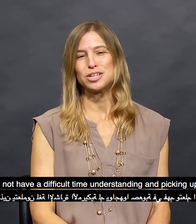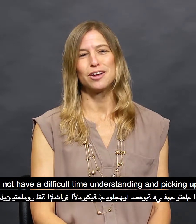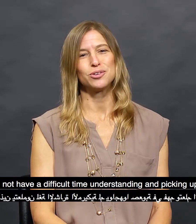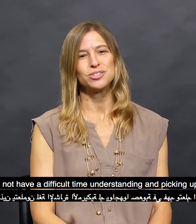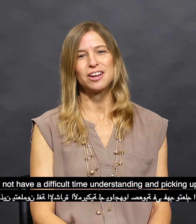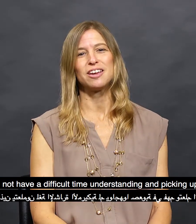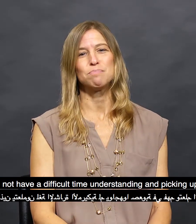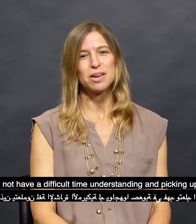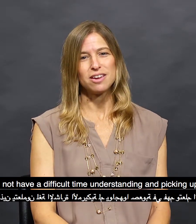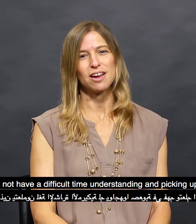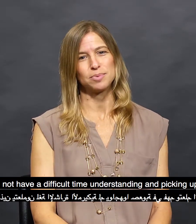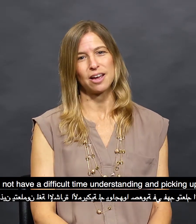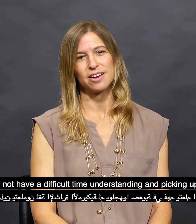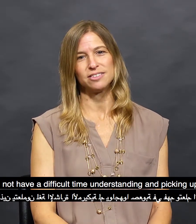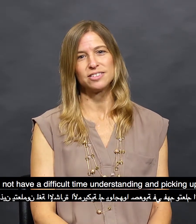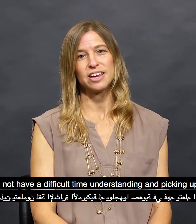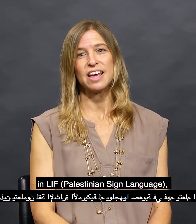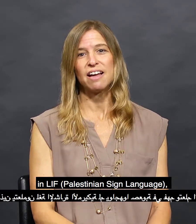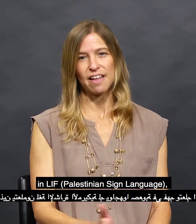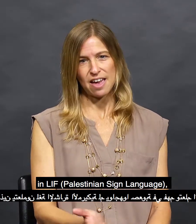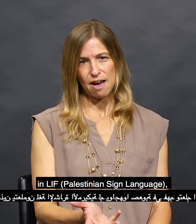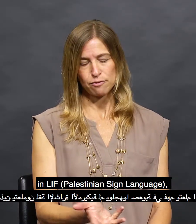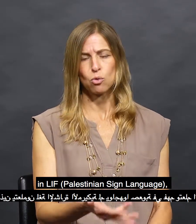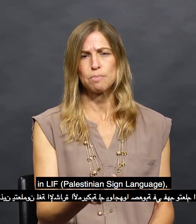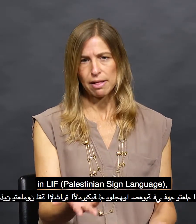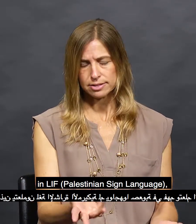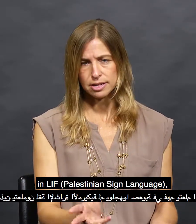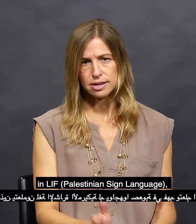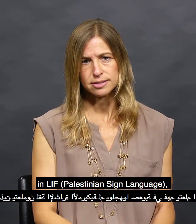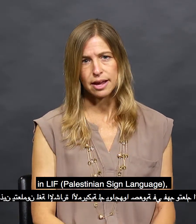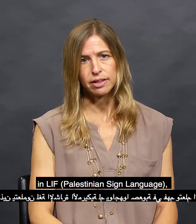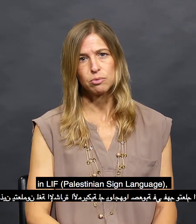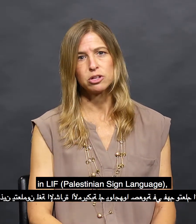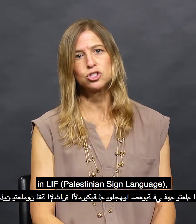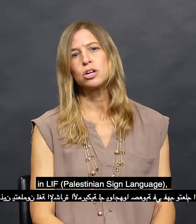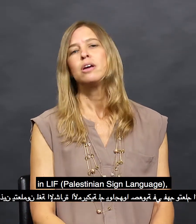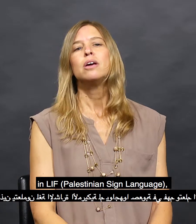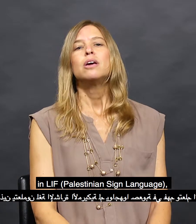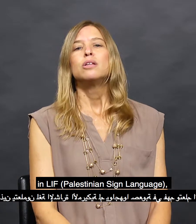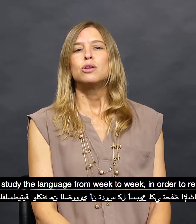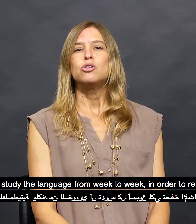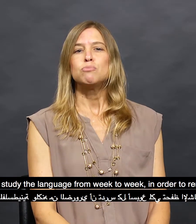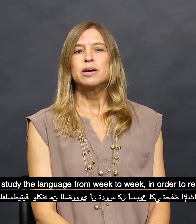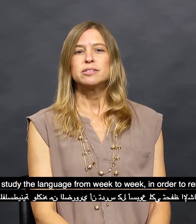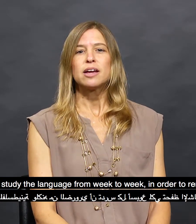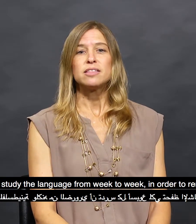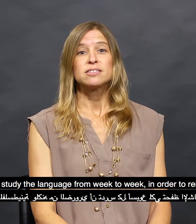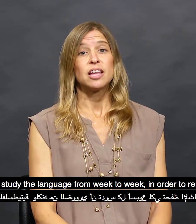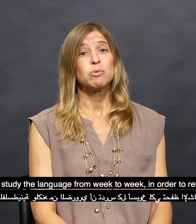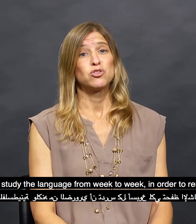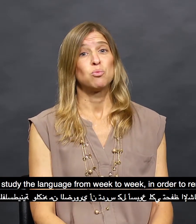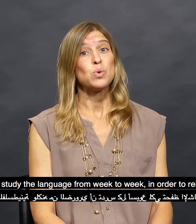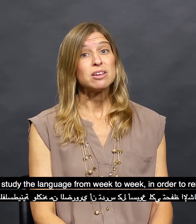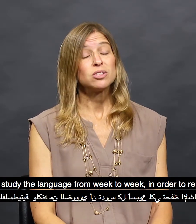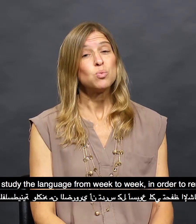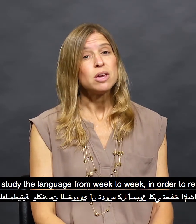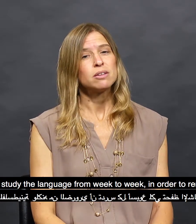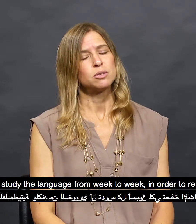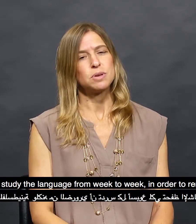understanding and picking up signs in LIF or Palestinian Sign Language, though you must study this language from week to week to be